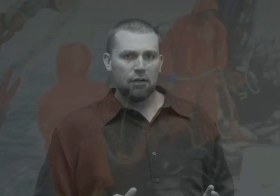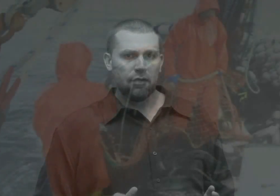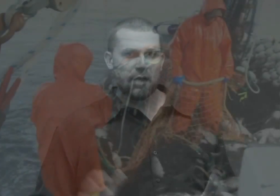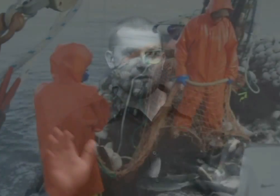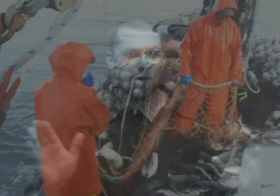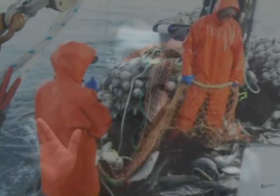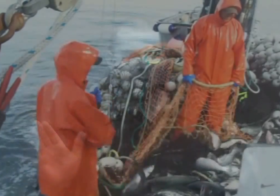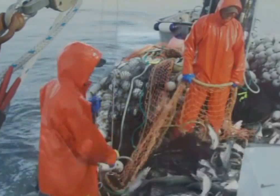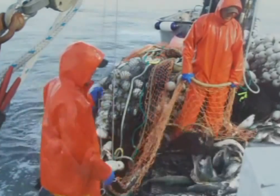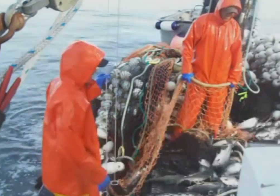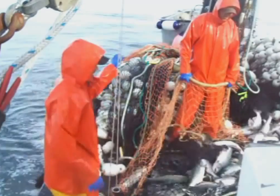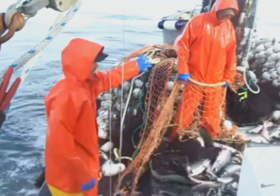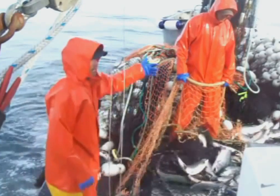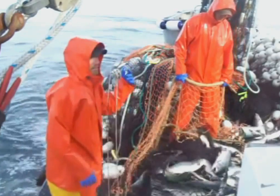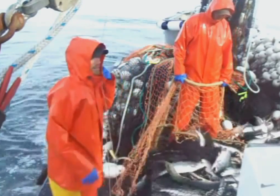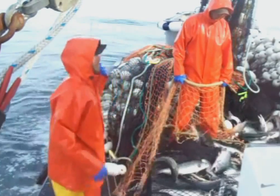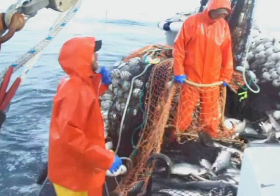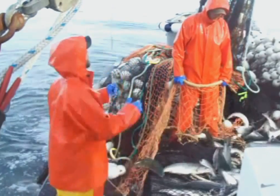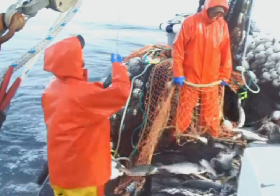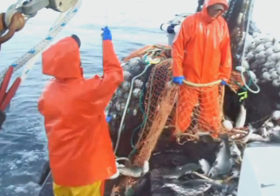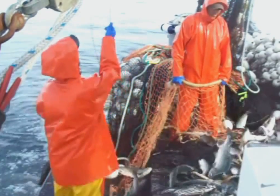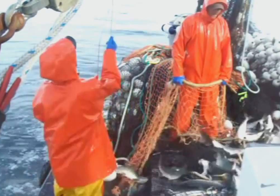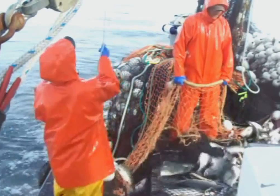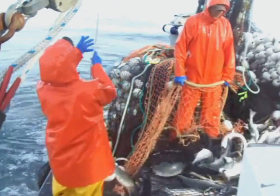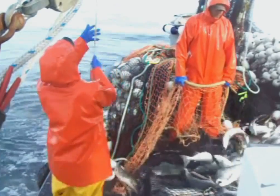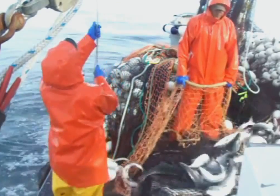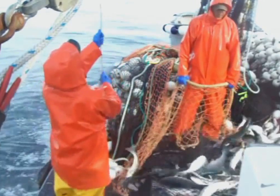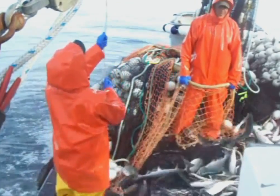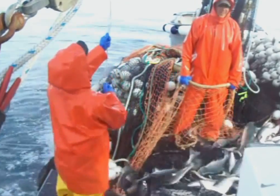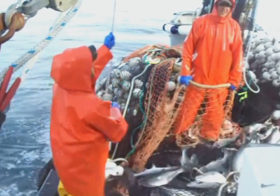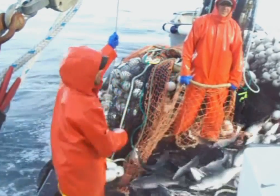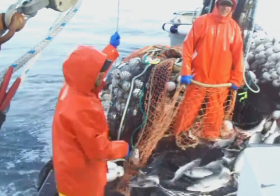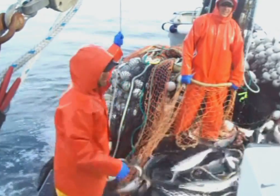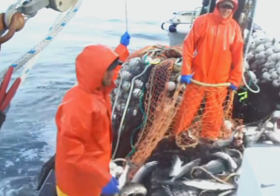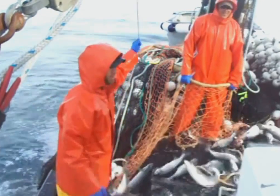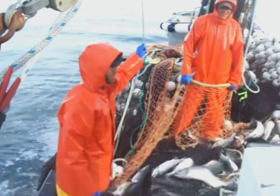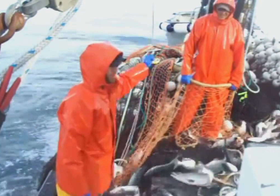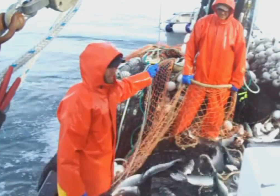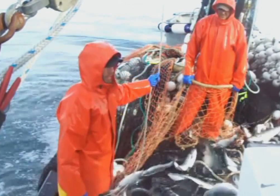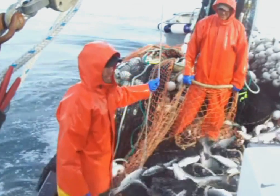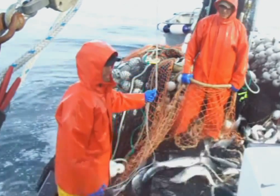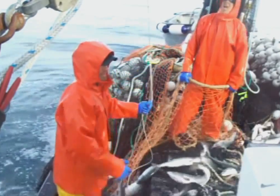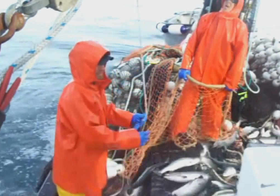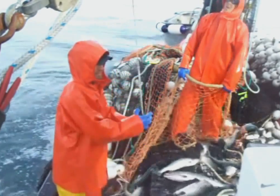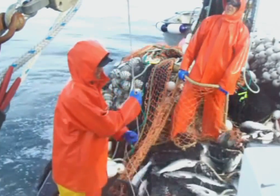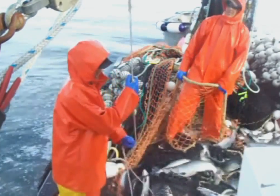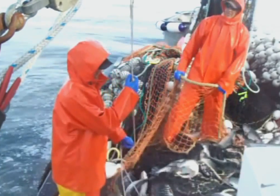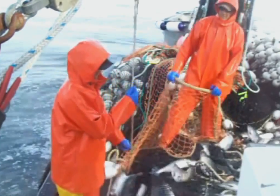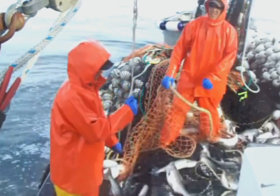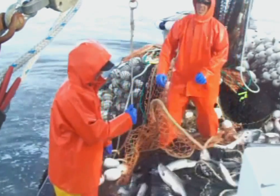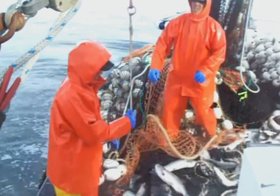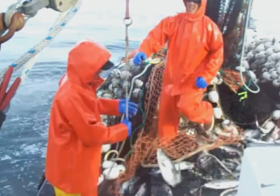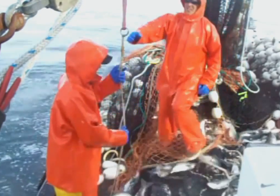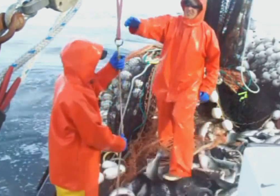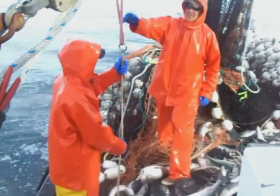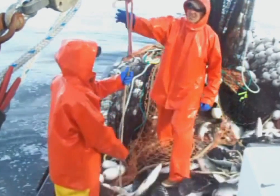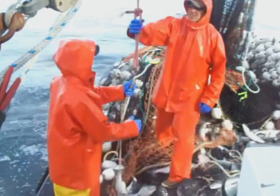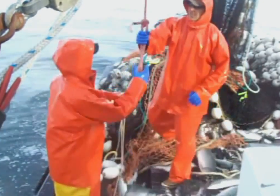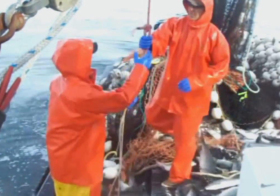that is always trying to get him, you see, because we eat salmon, do we not? So, some salmon don't even get to make it back to